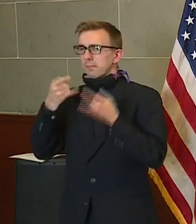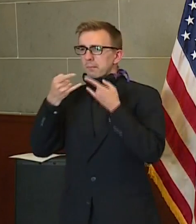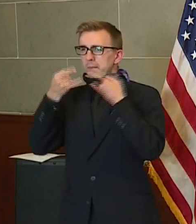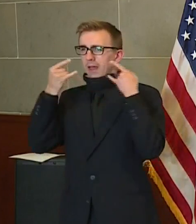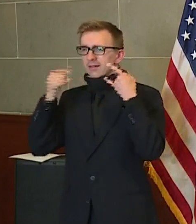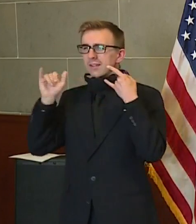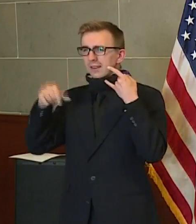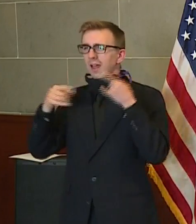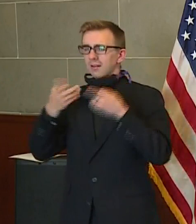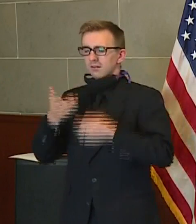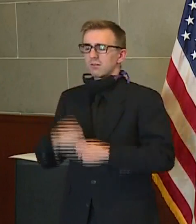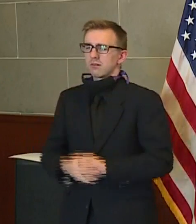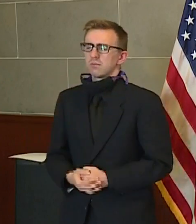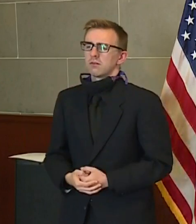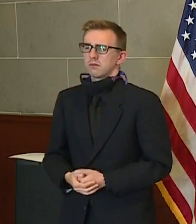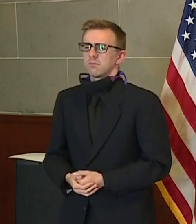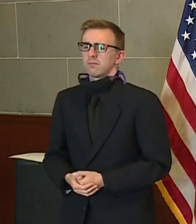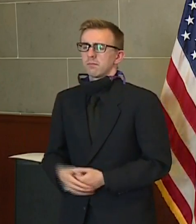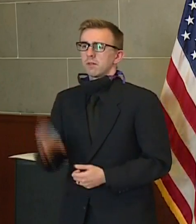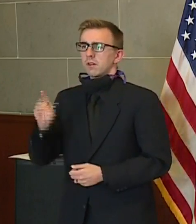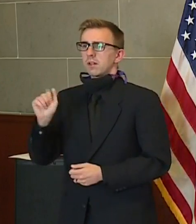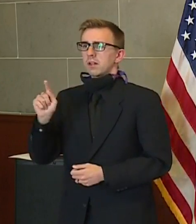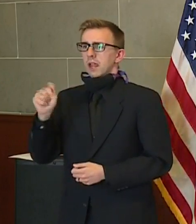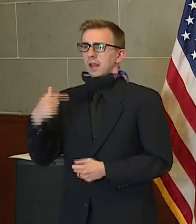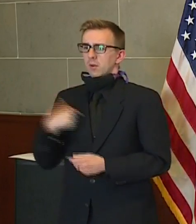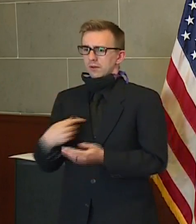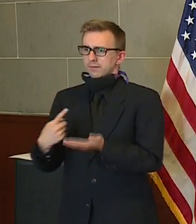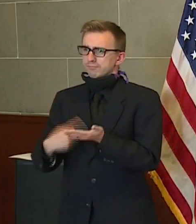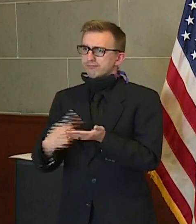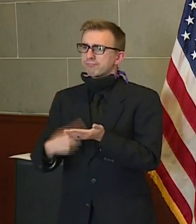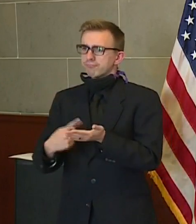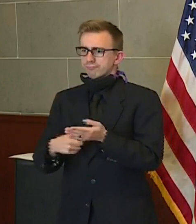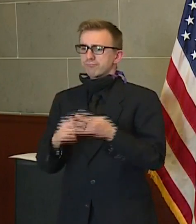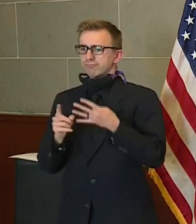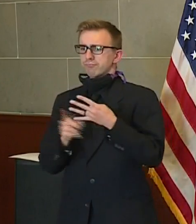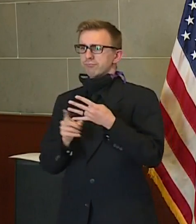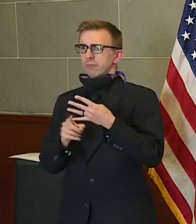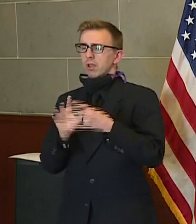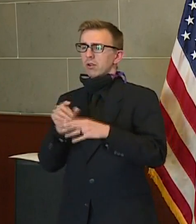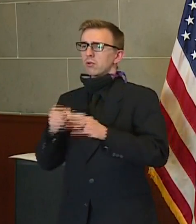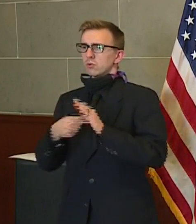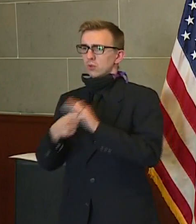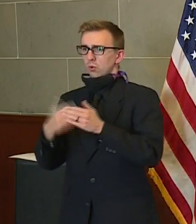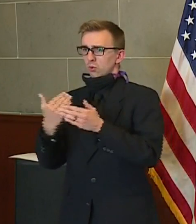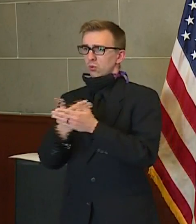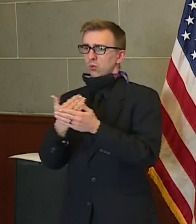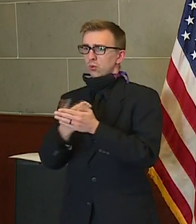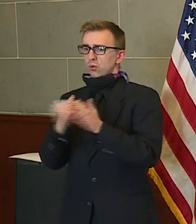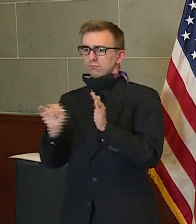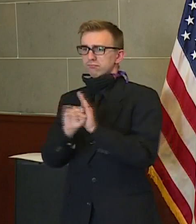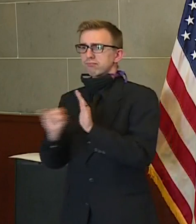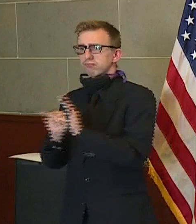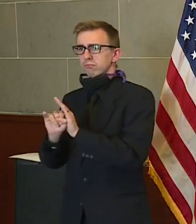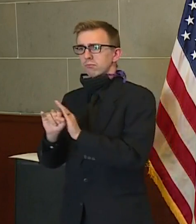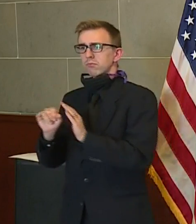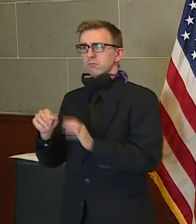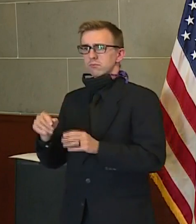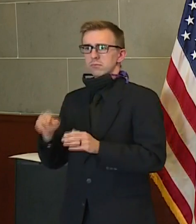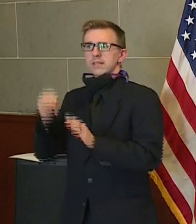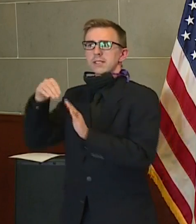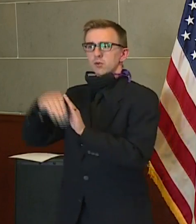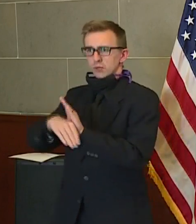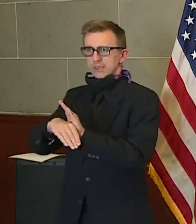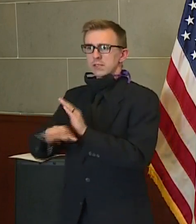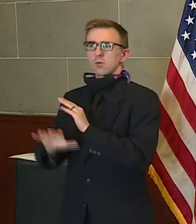We have talked about the data and our data shows that the number of new positive cases have decreased steadily